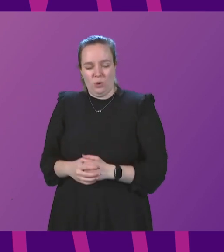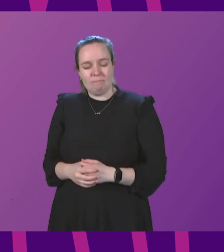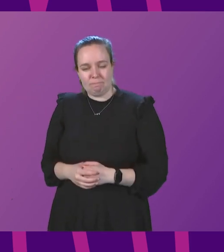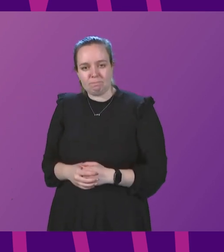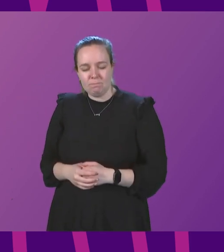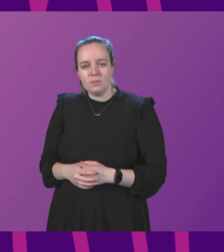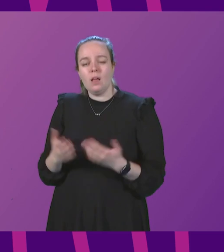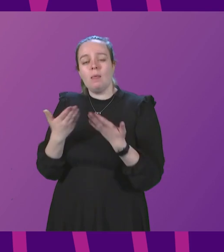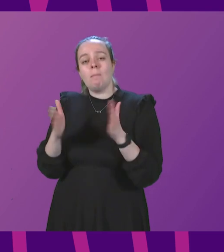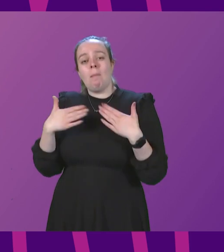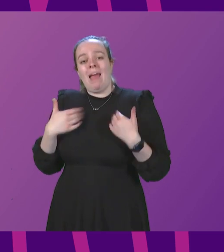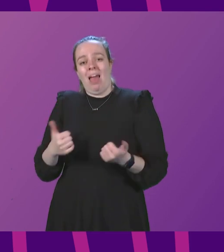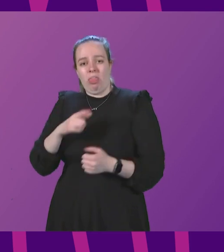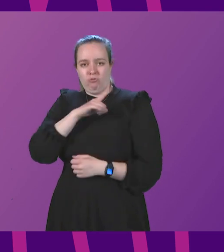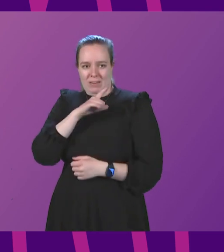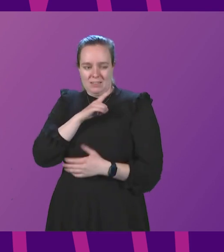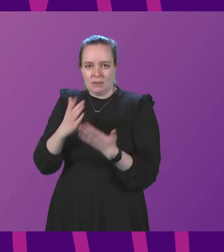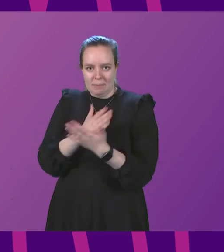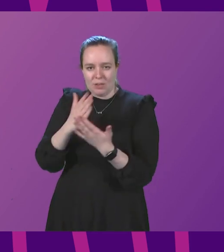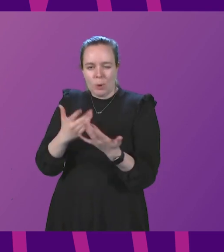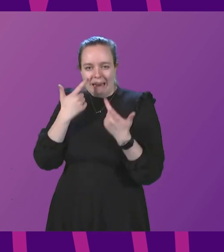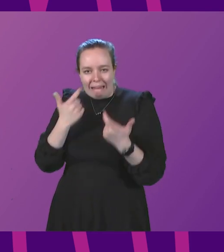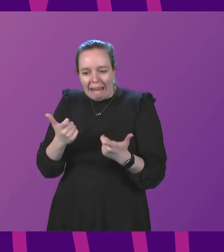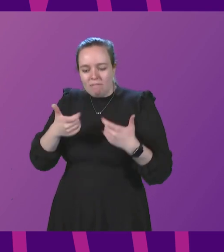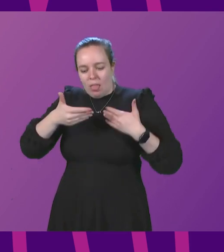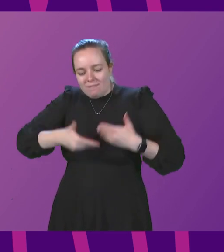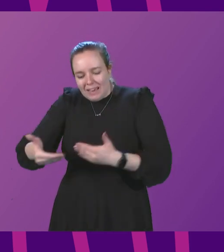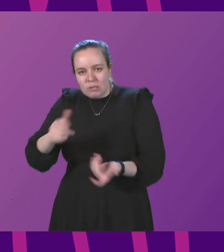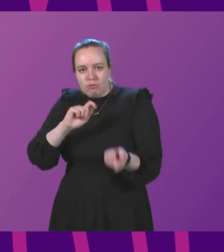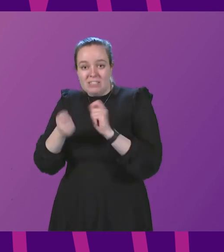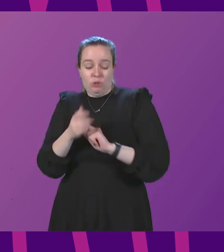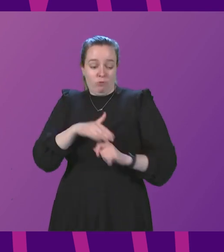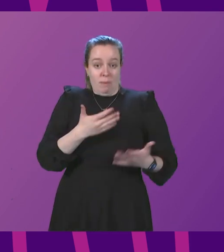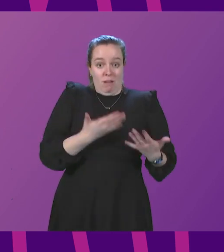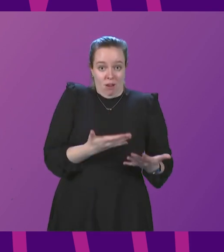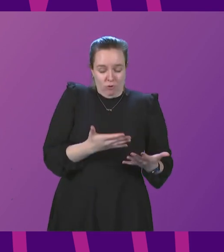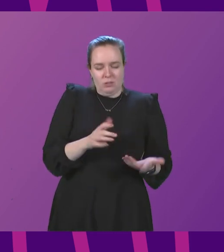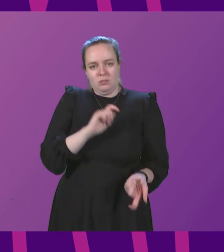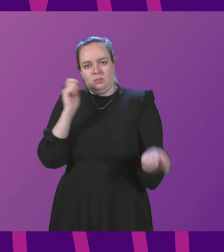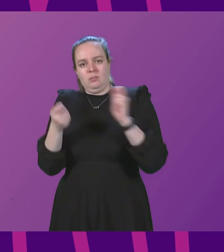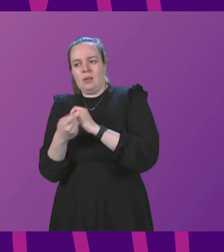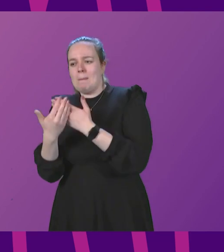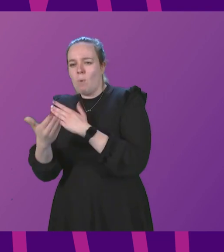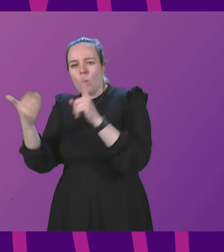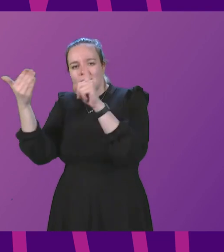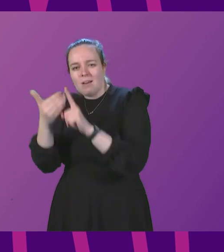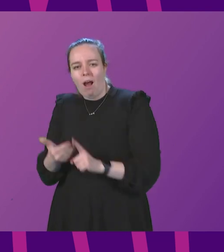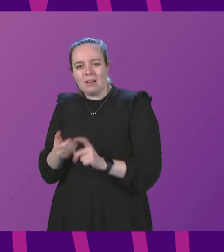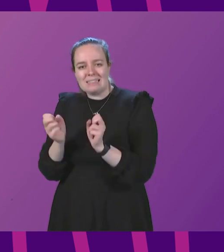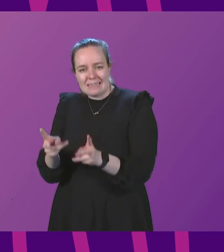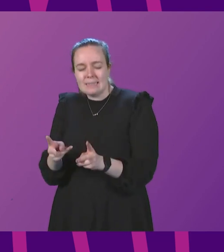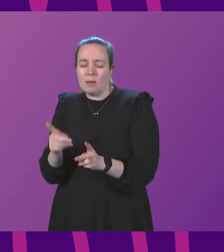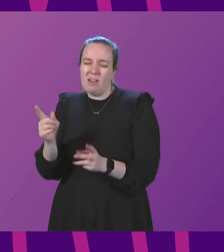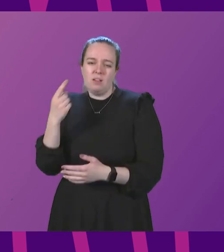The public health reasons for ensuring a careful phased transition from the current arrangements to a more targeted testing system